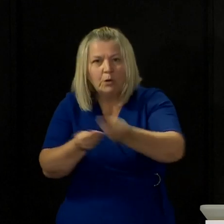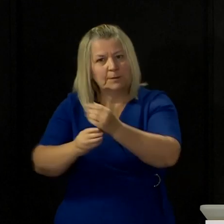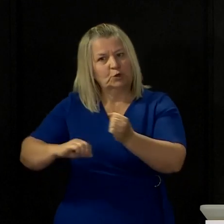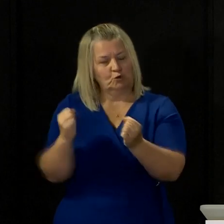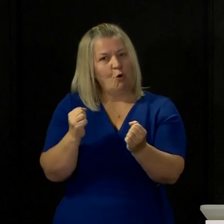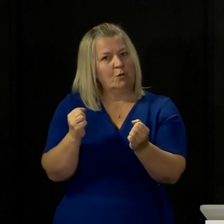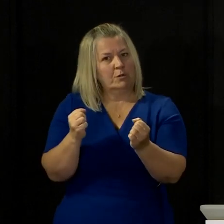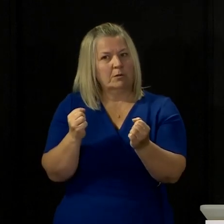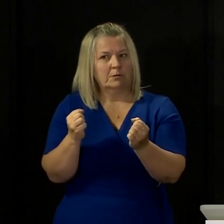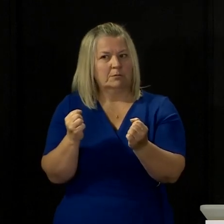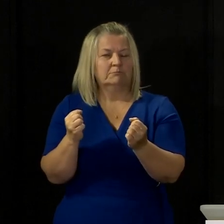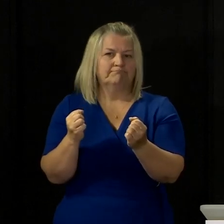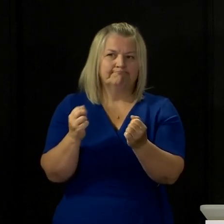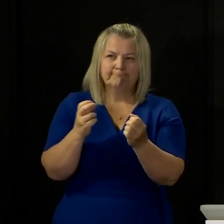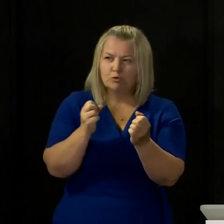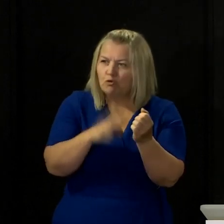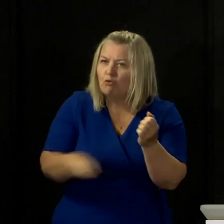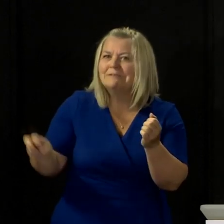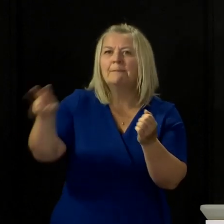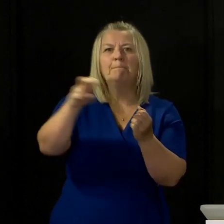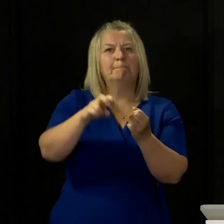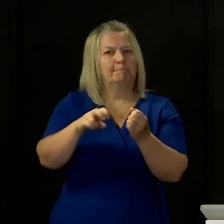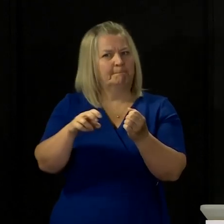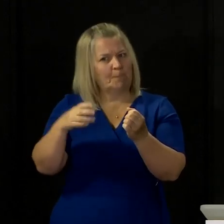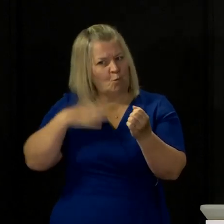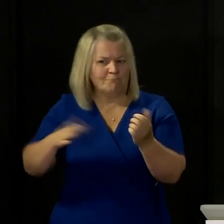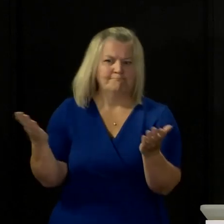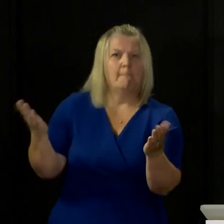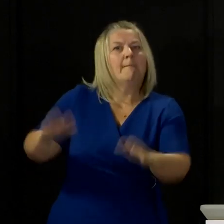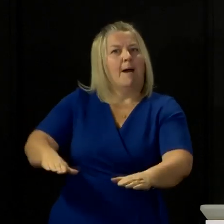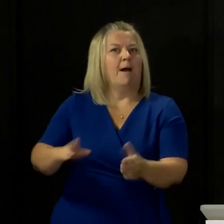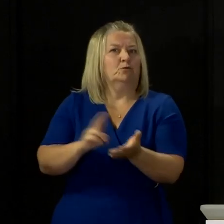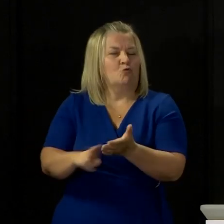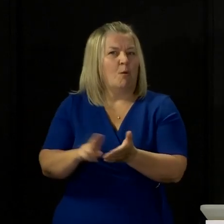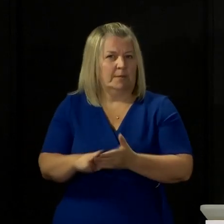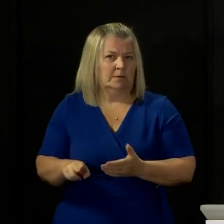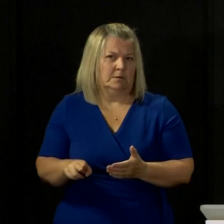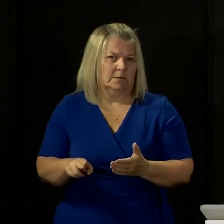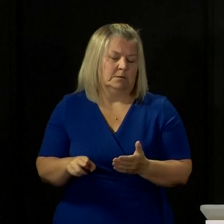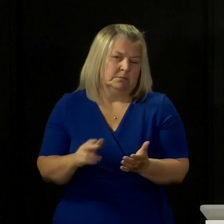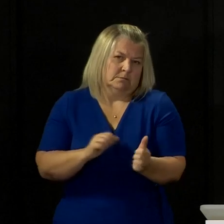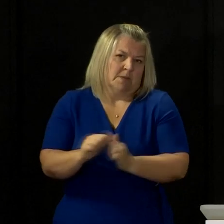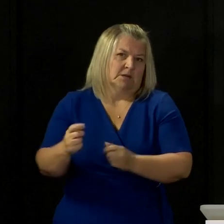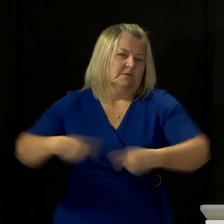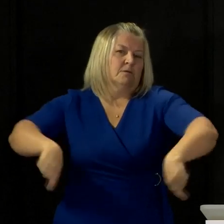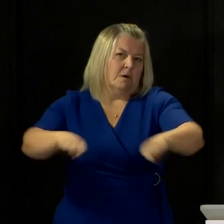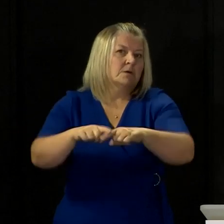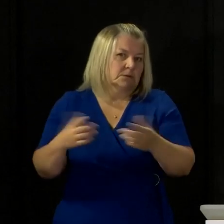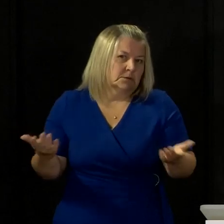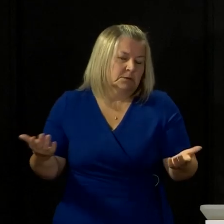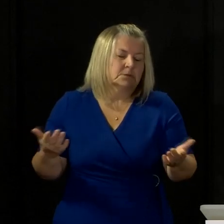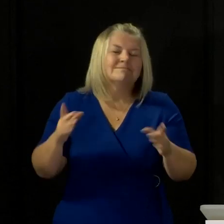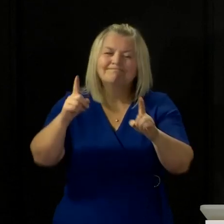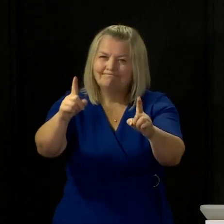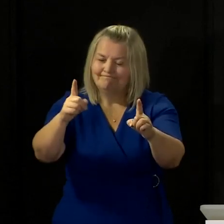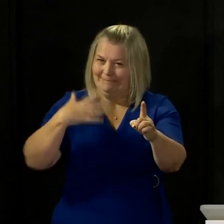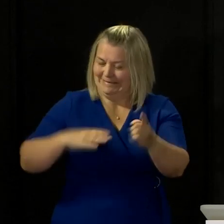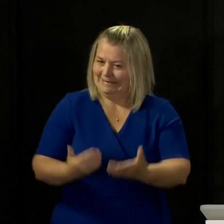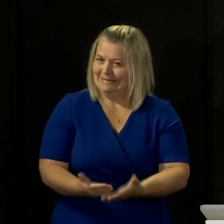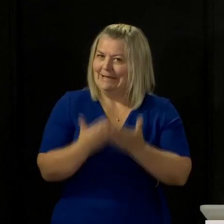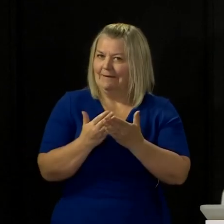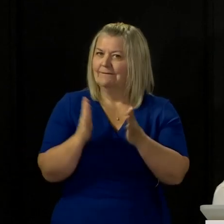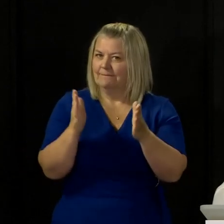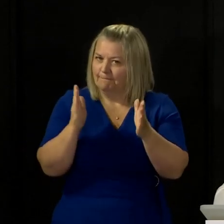particular, back to as much normality as quickly as possible. That is in everybody's interest, but we have to do it safely so that we